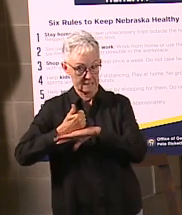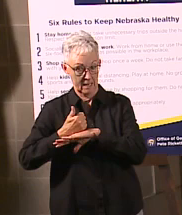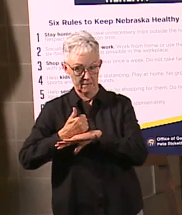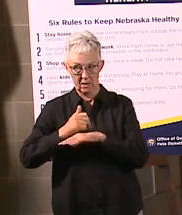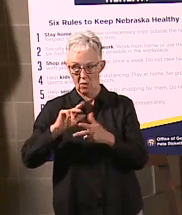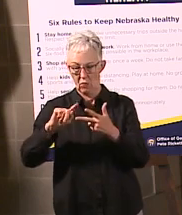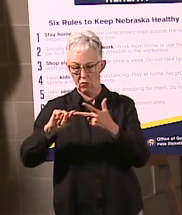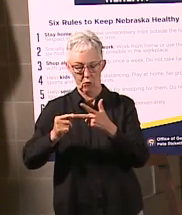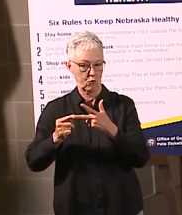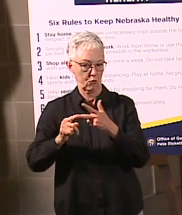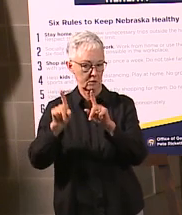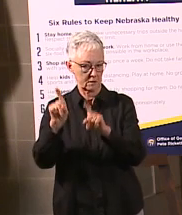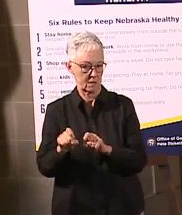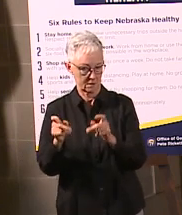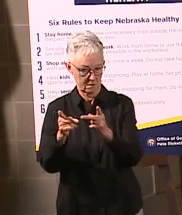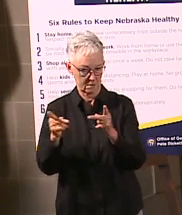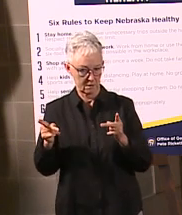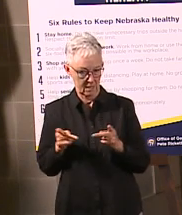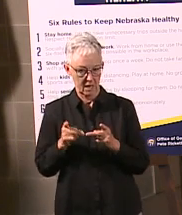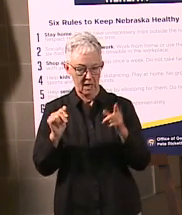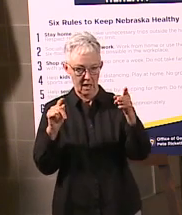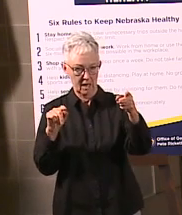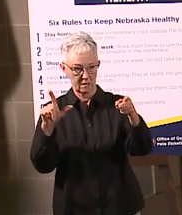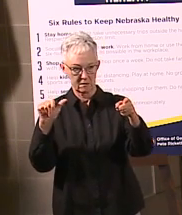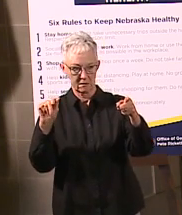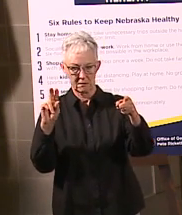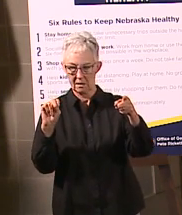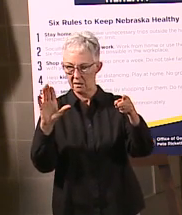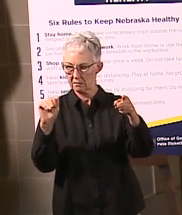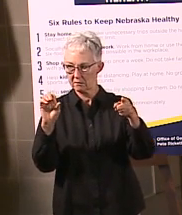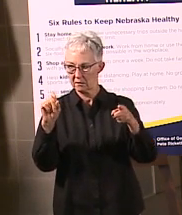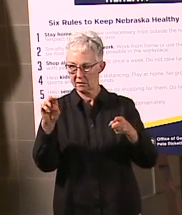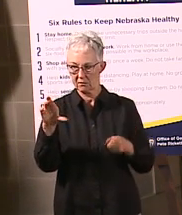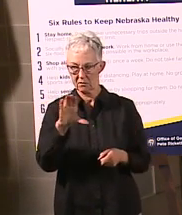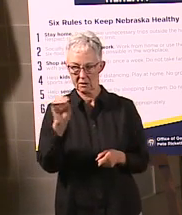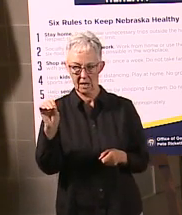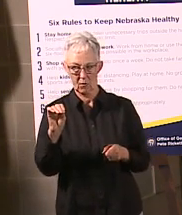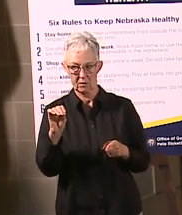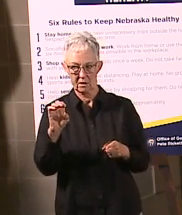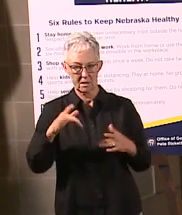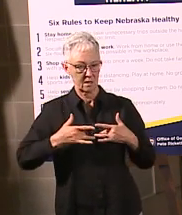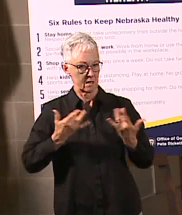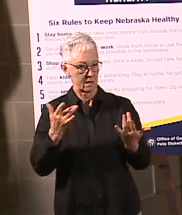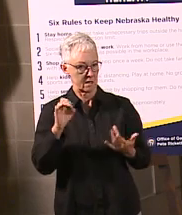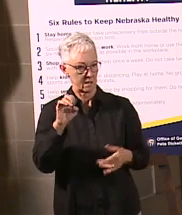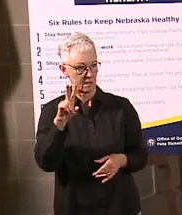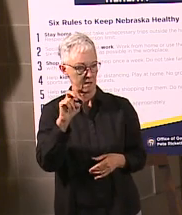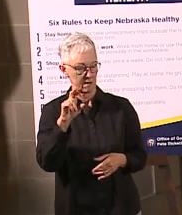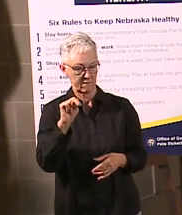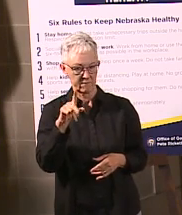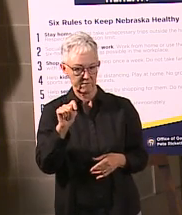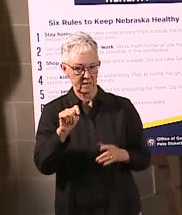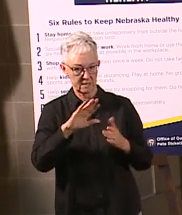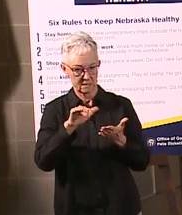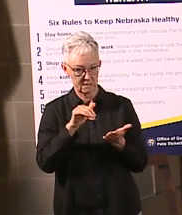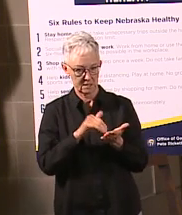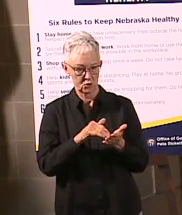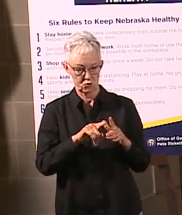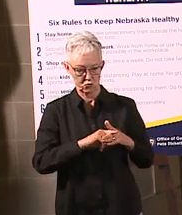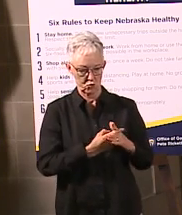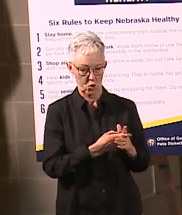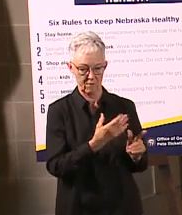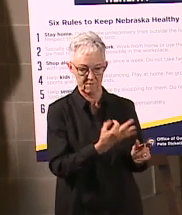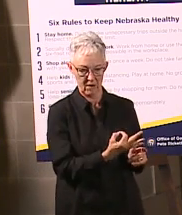Lancaster Event Center, starting tomorrow at 8 a.m., 8 to 6, Friday and Sunday, sorry, Friday and Saturday,